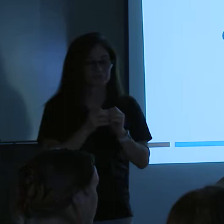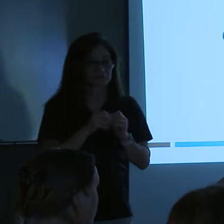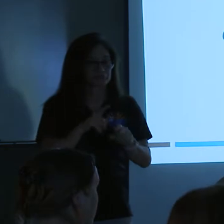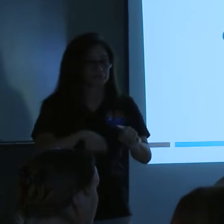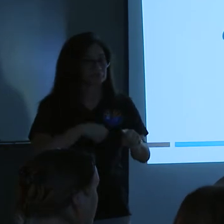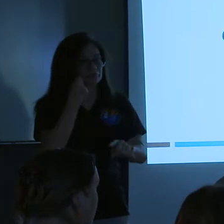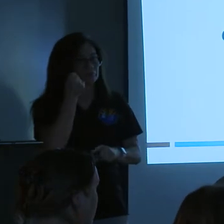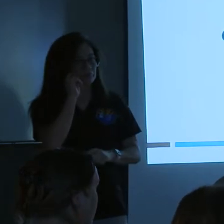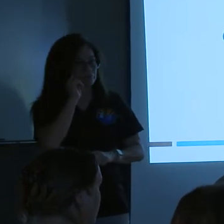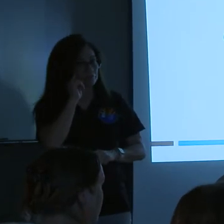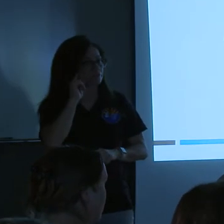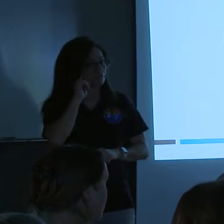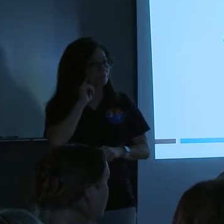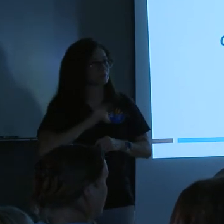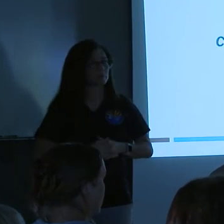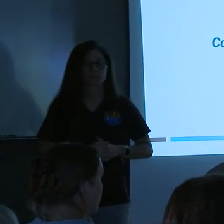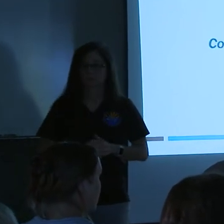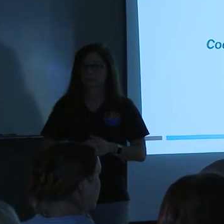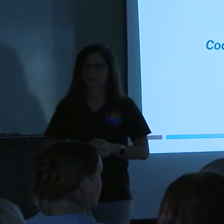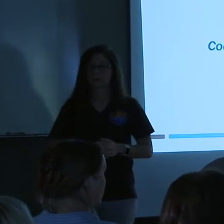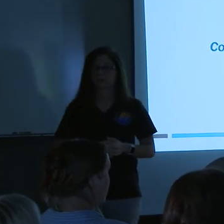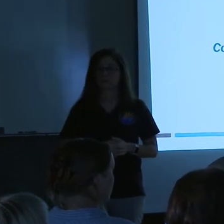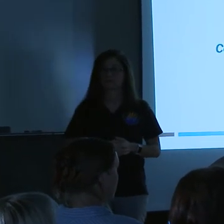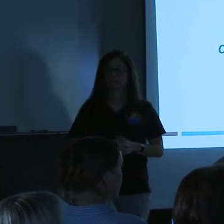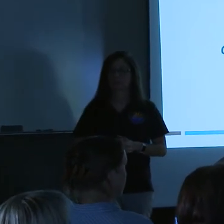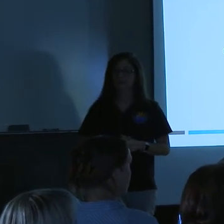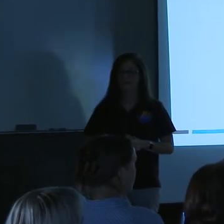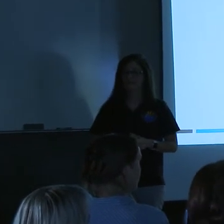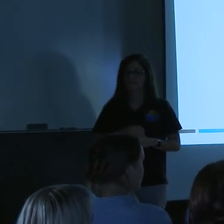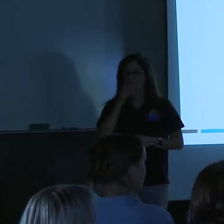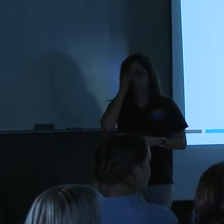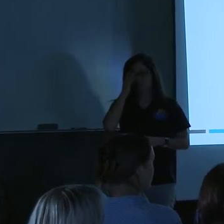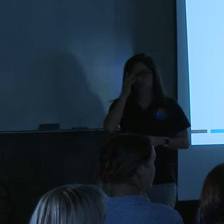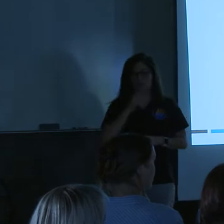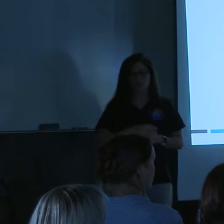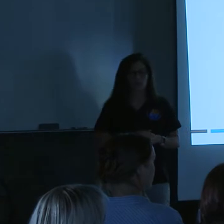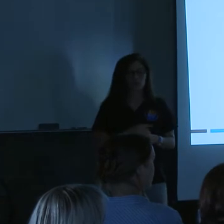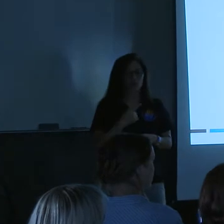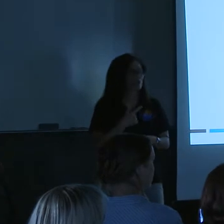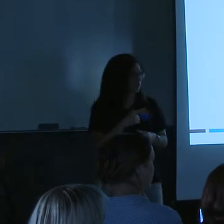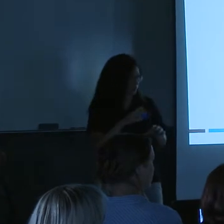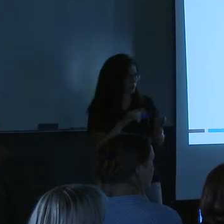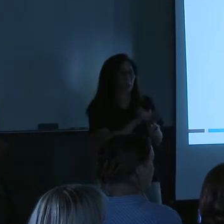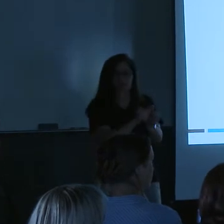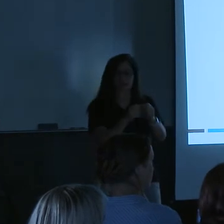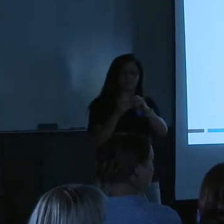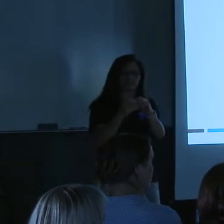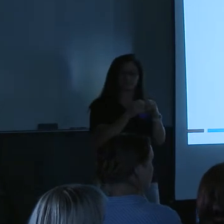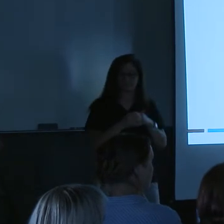but, uh, we're on it. Okay. I, I don't know you remember me now, but, uh, we were on it together, Matt. All right, I like it.